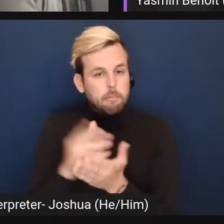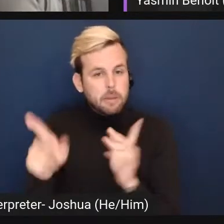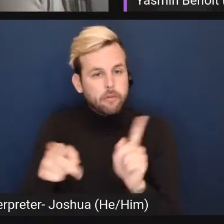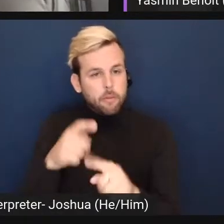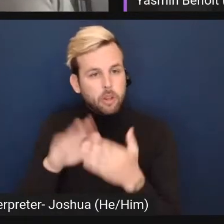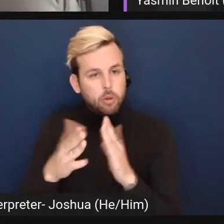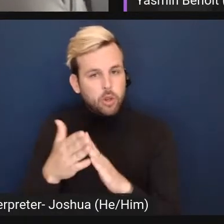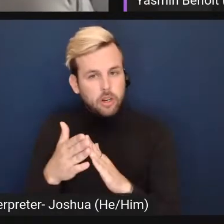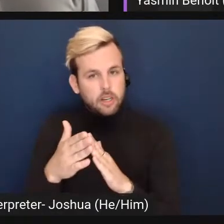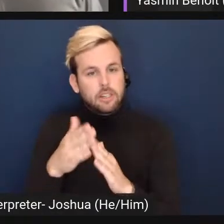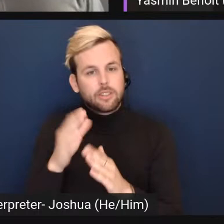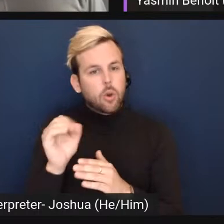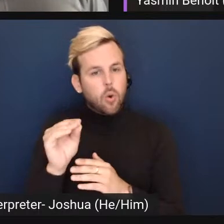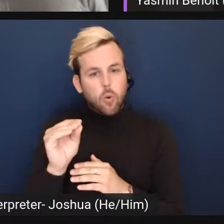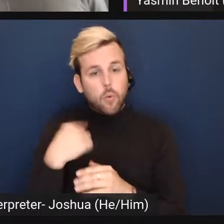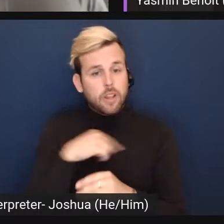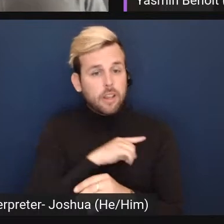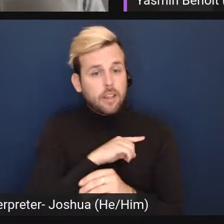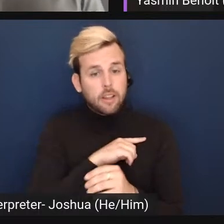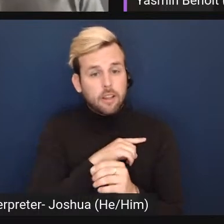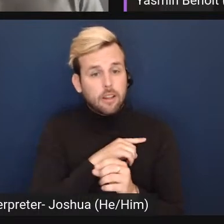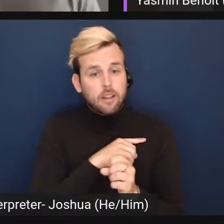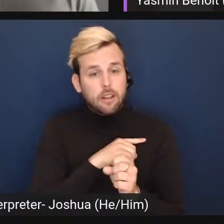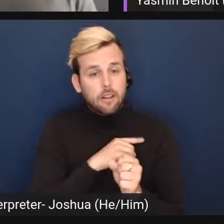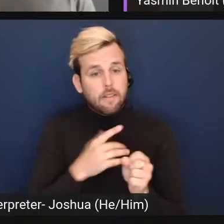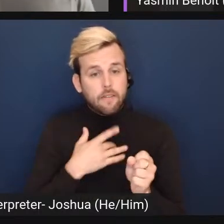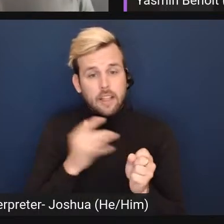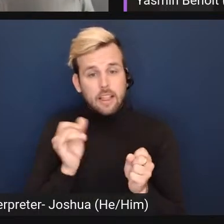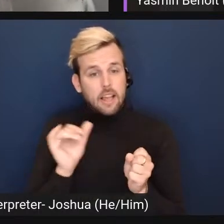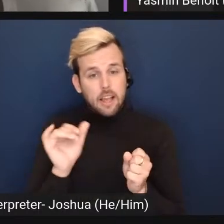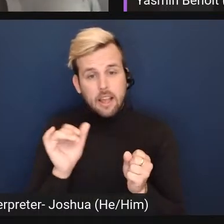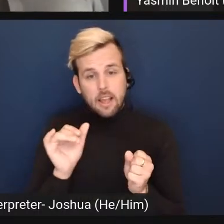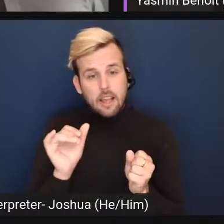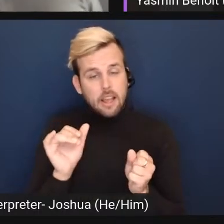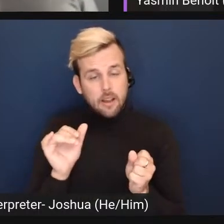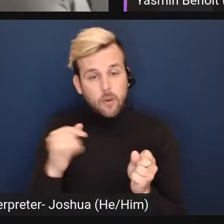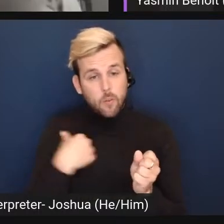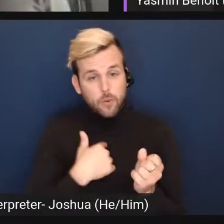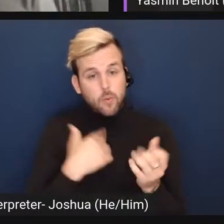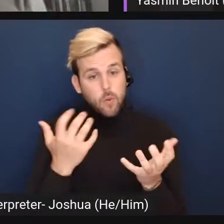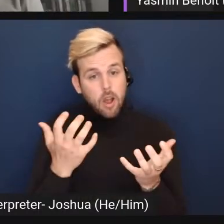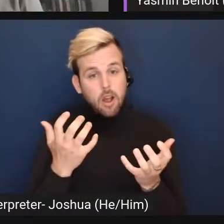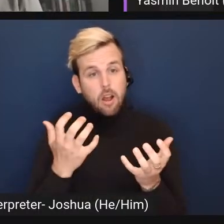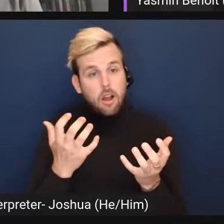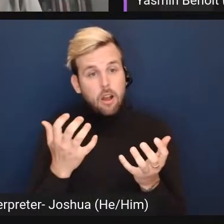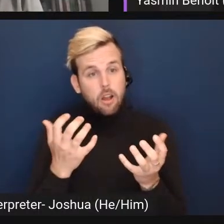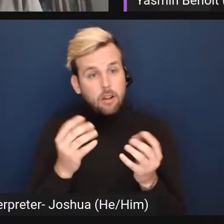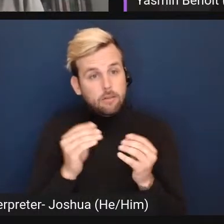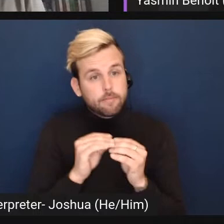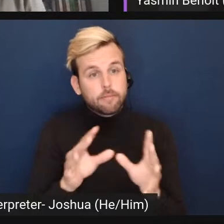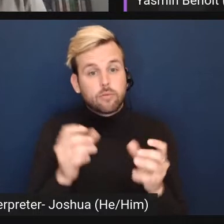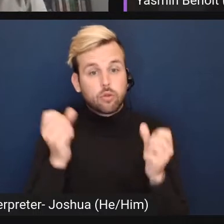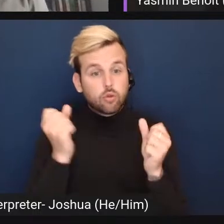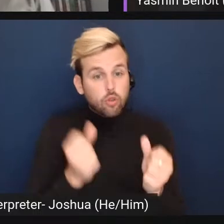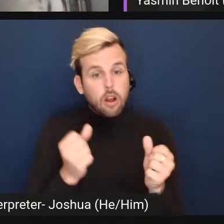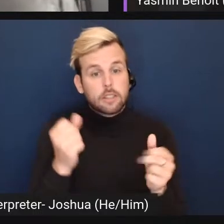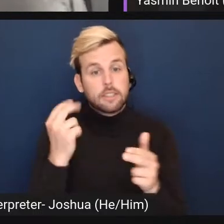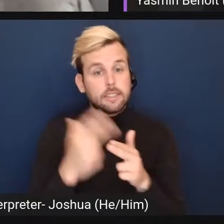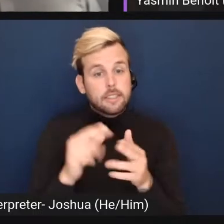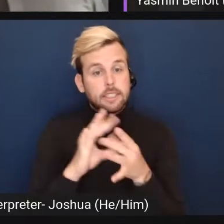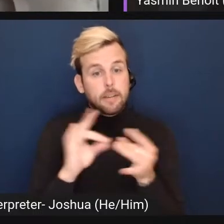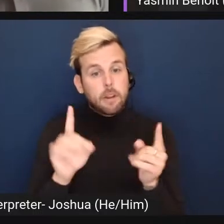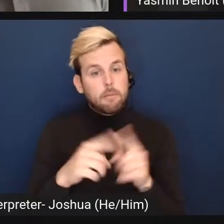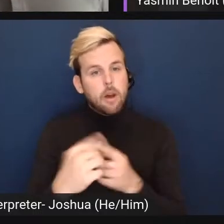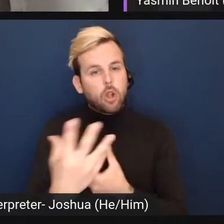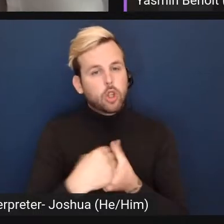And so we felt like we wanted to come out and make a strong statement about inclusion rather